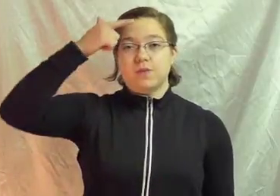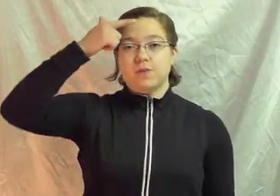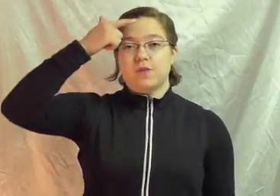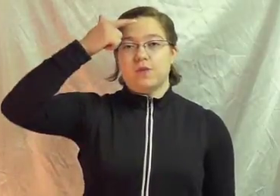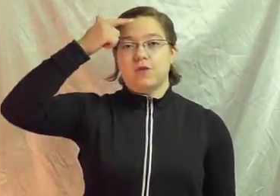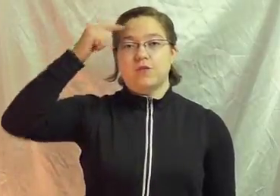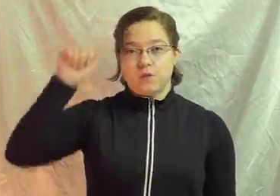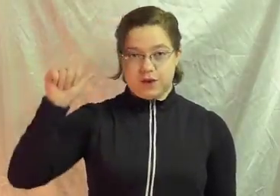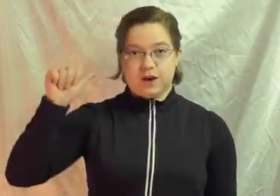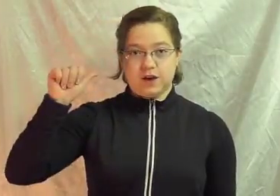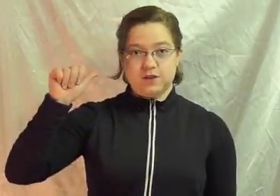Because Because